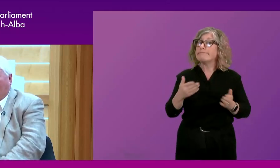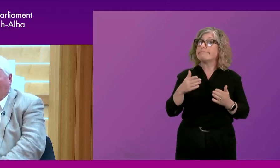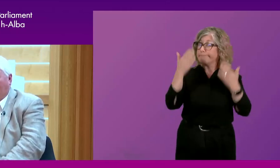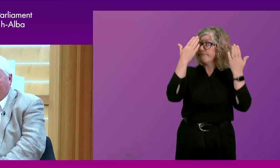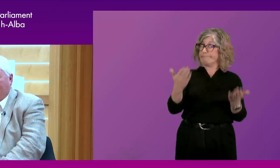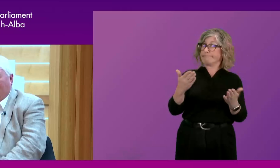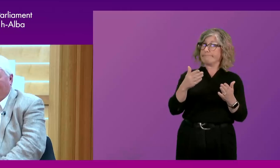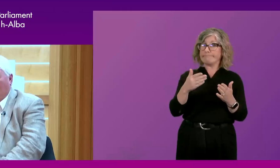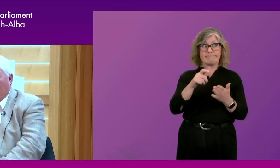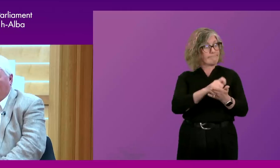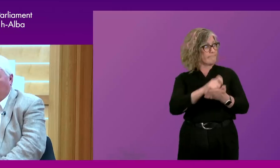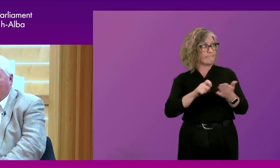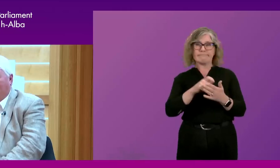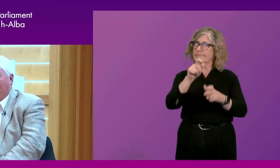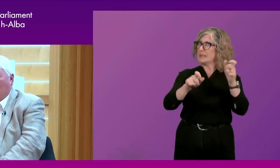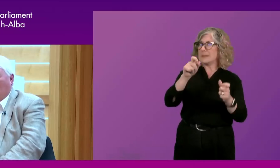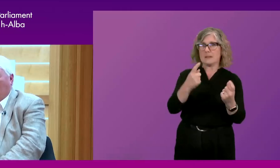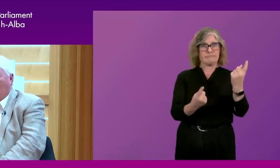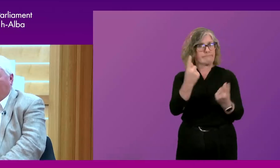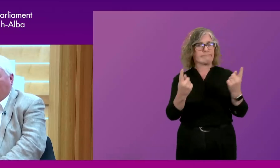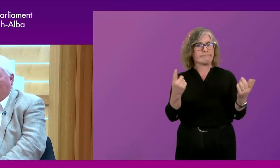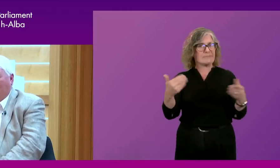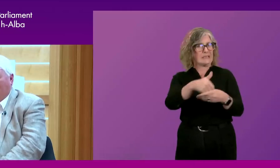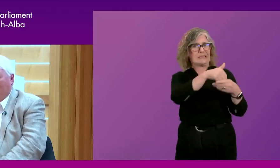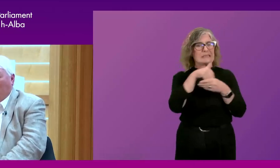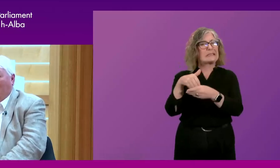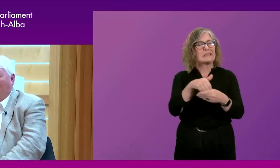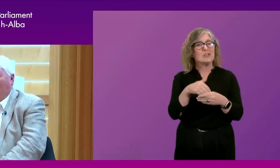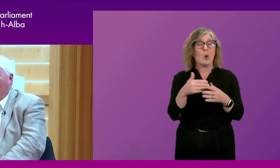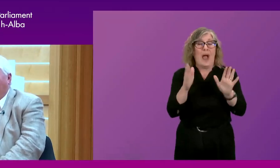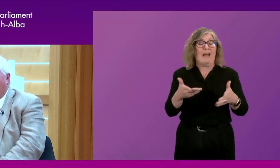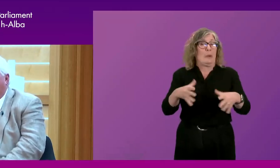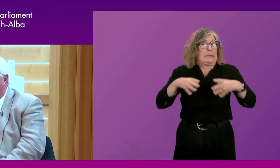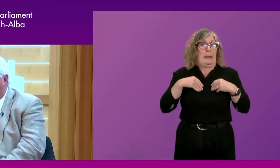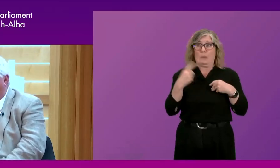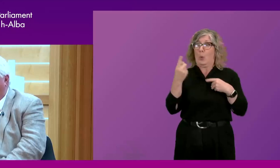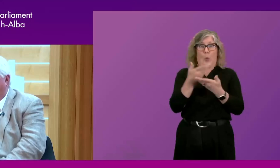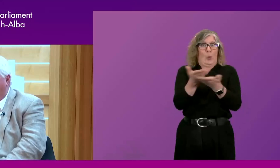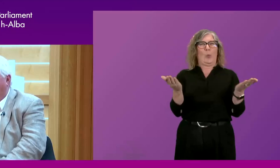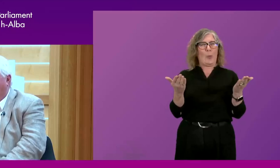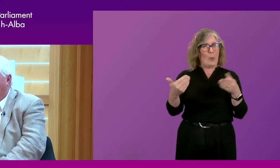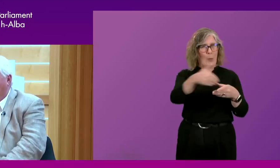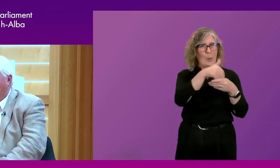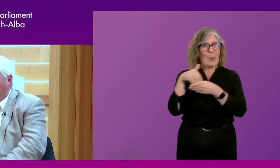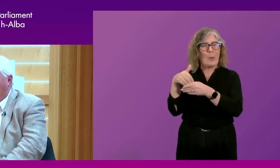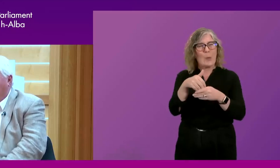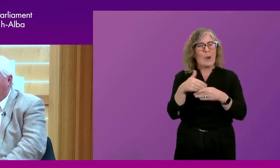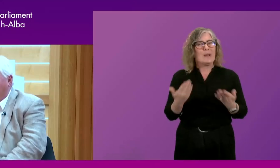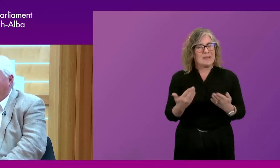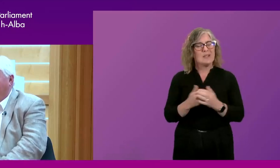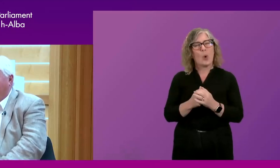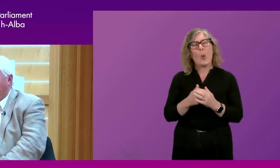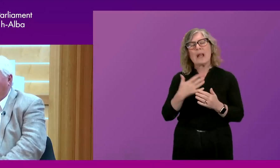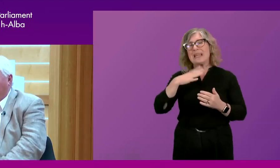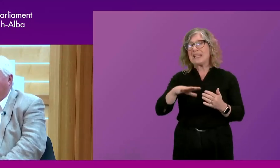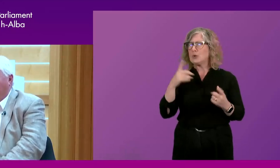democratic occurrence. And I think we, we, we take that and we work with the, the team that we have. I think there's a reasonable degree of, uh, of